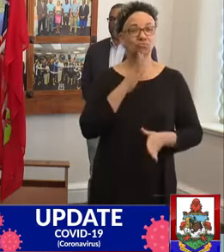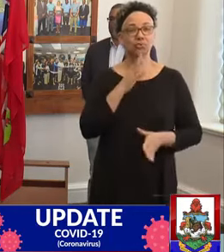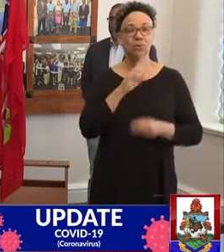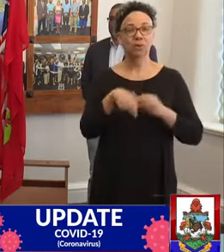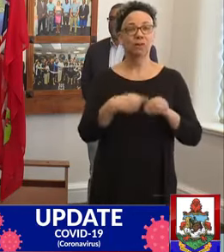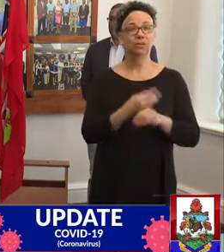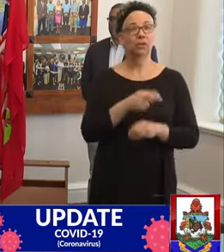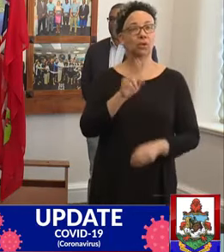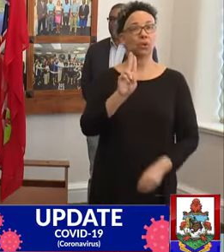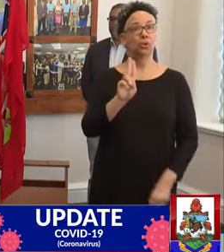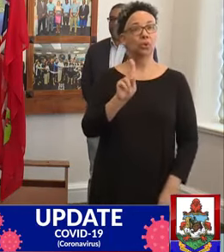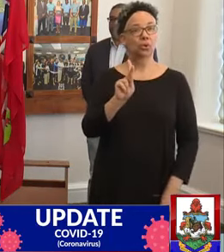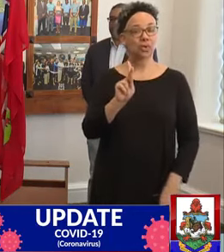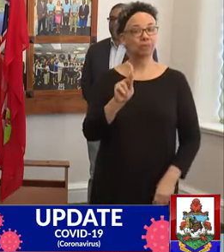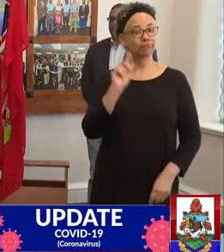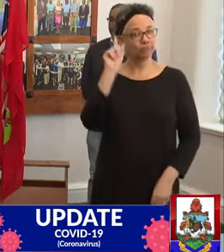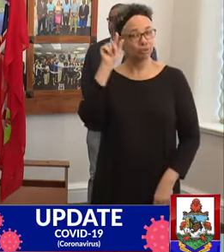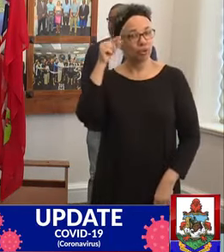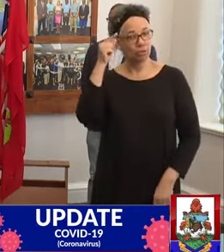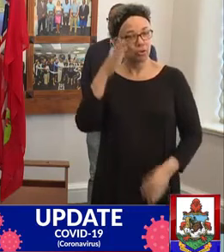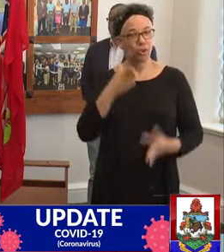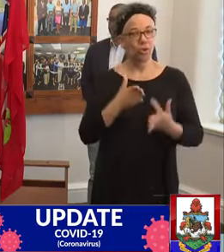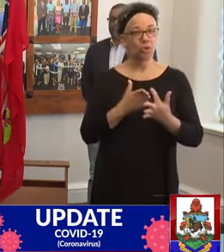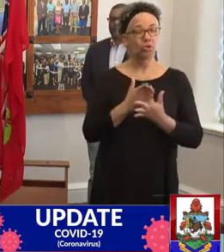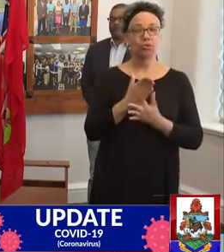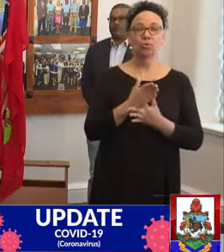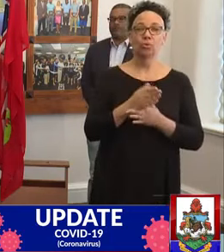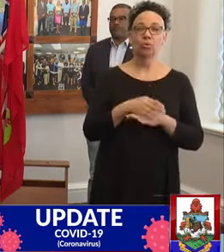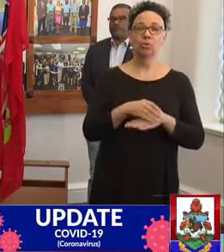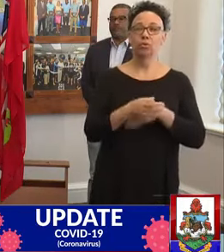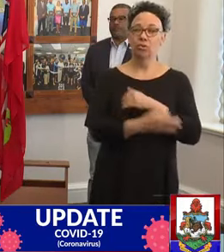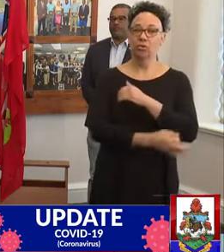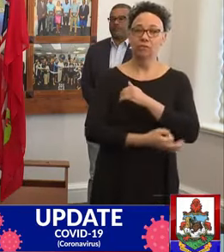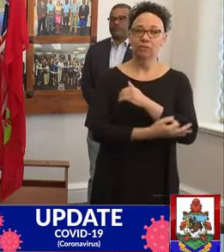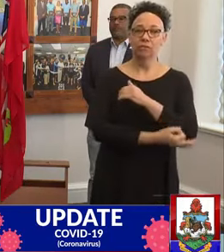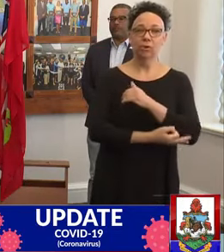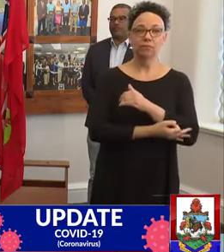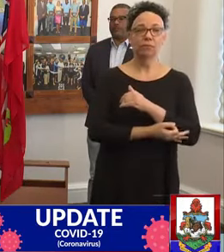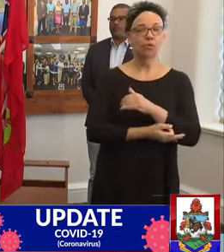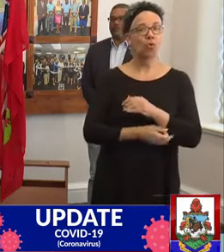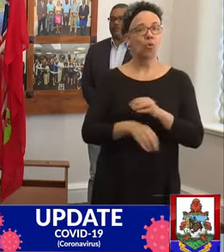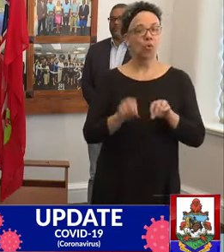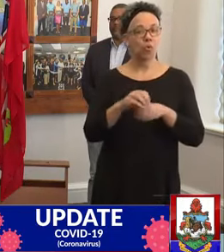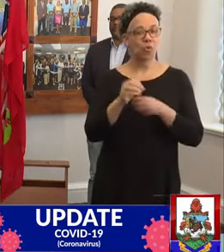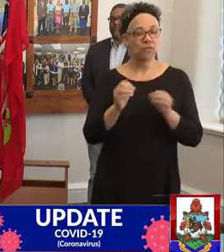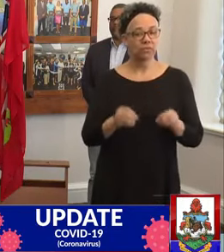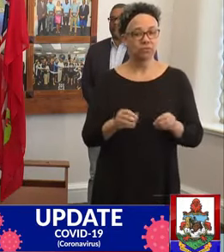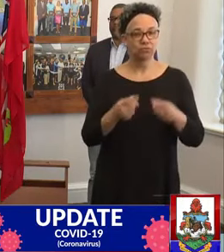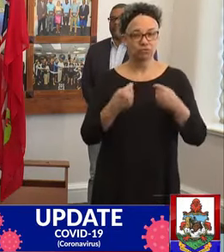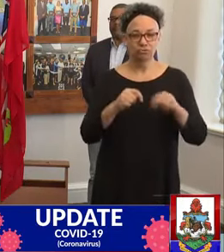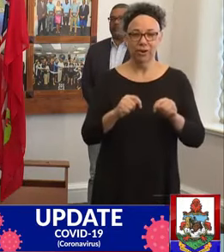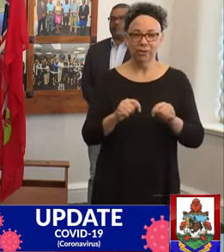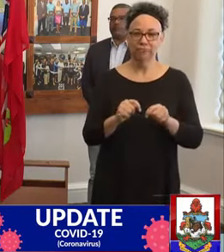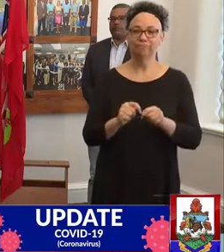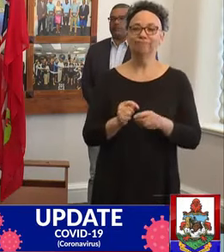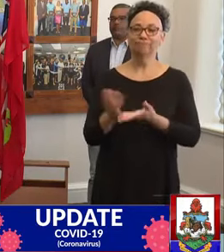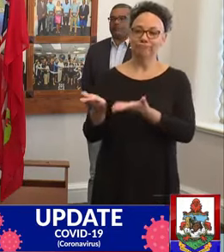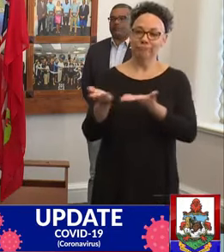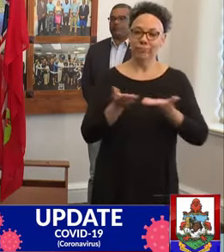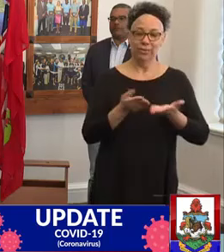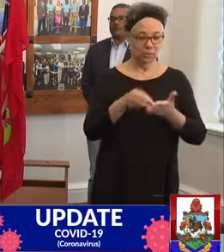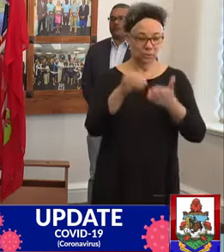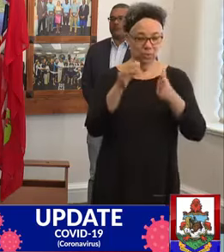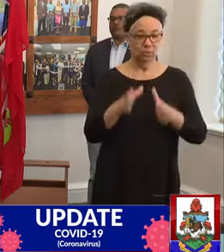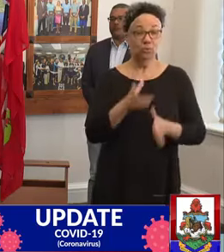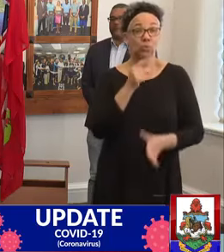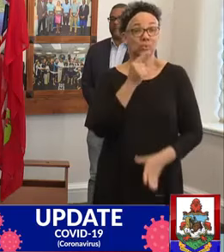government through the Foreign and Commonwealth Office's efforts to organize an air bridge to try to get students who are stranded in the